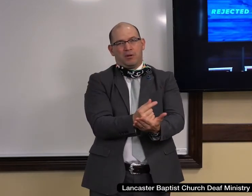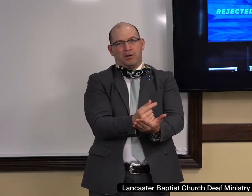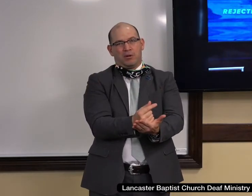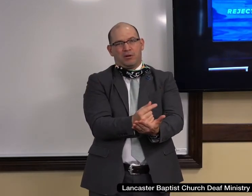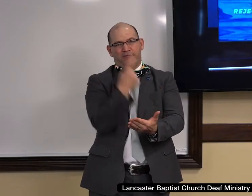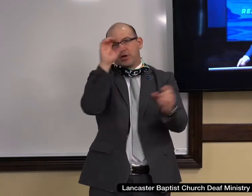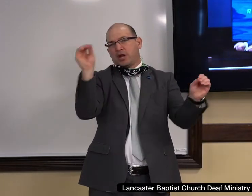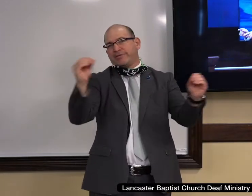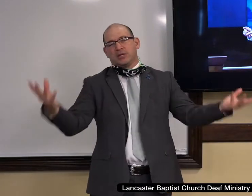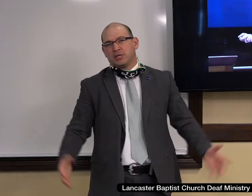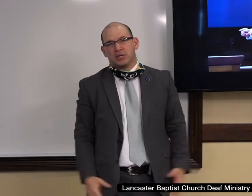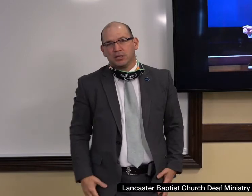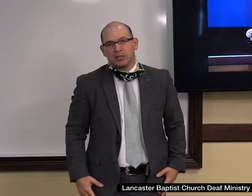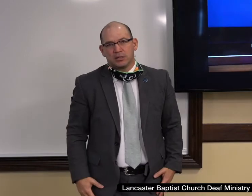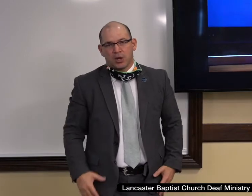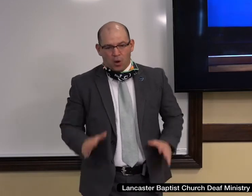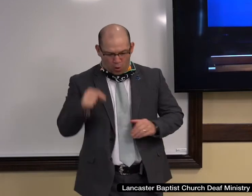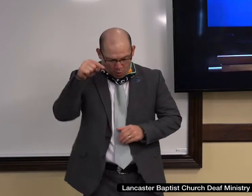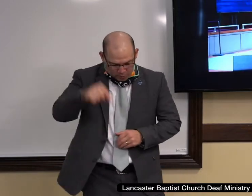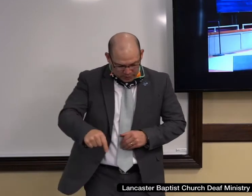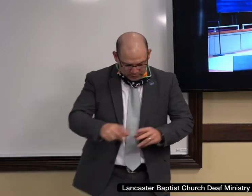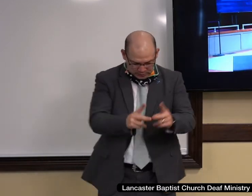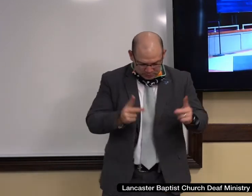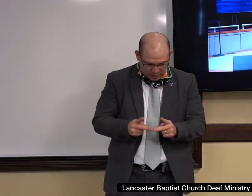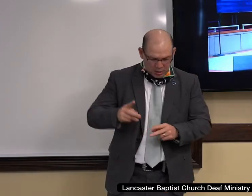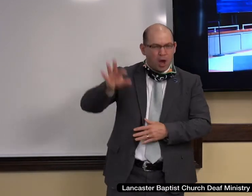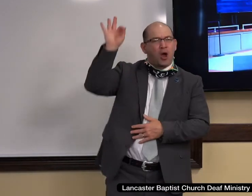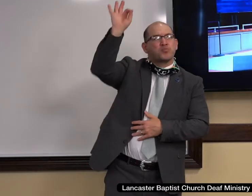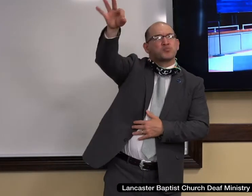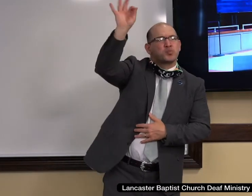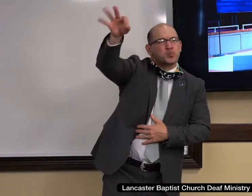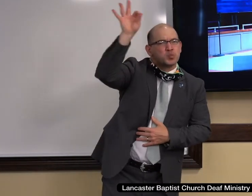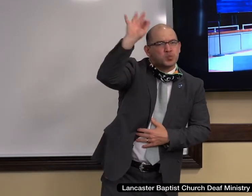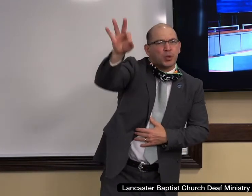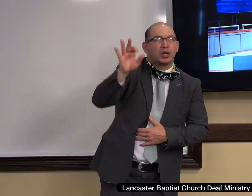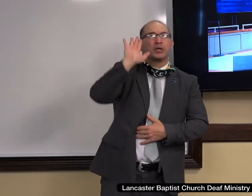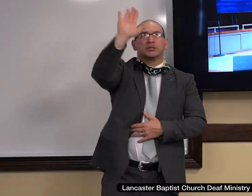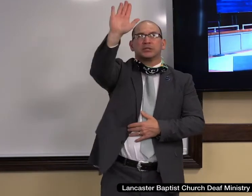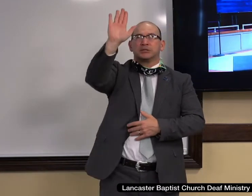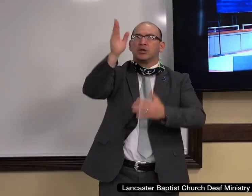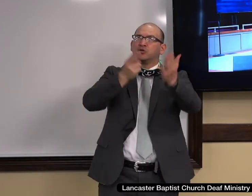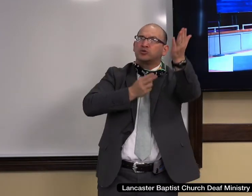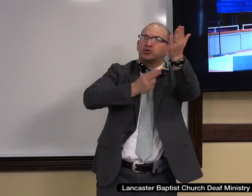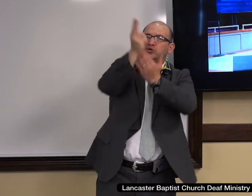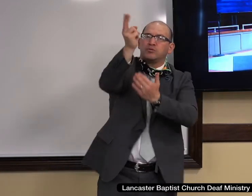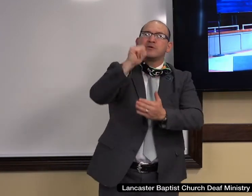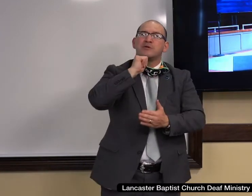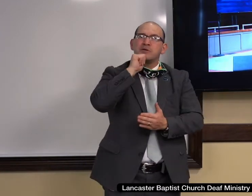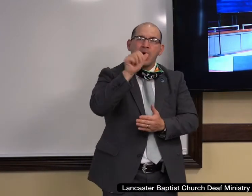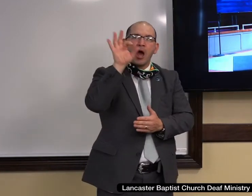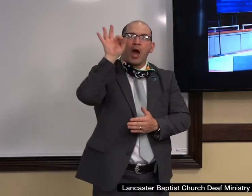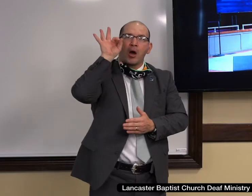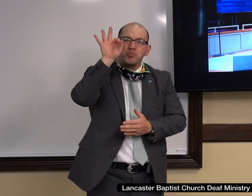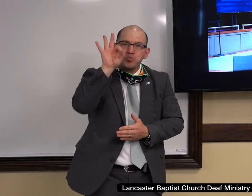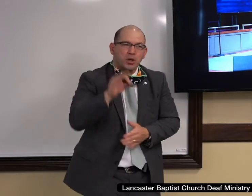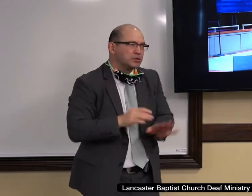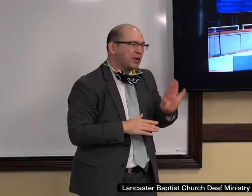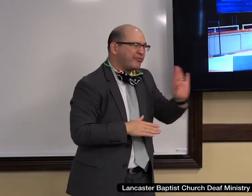May this pulpit never be a place where the message borders on relativism, inclusivity, and all of the tolerance